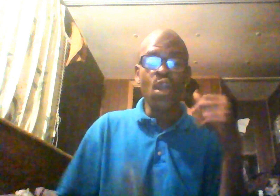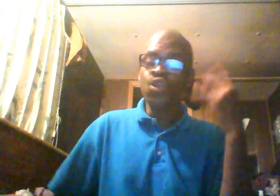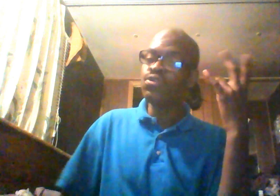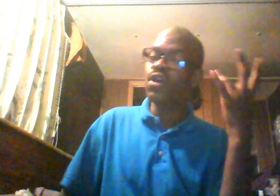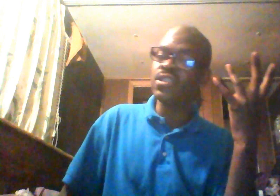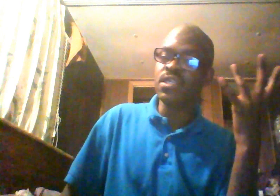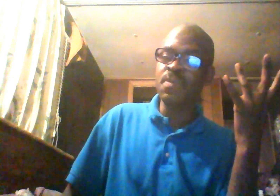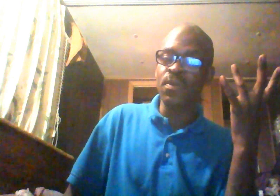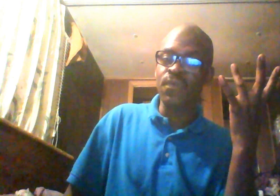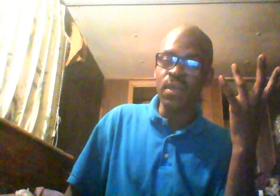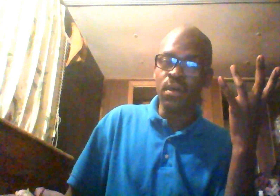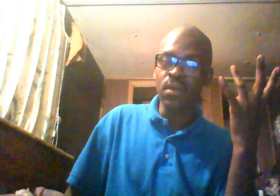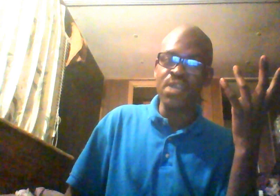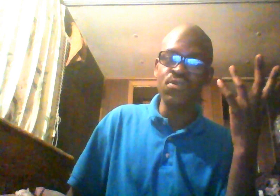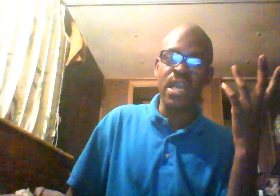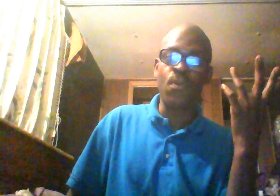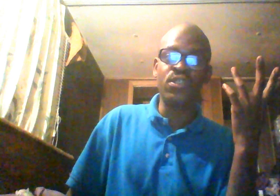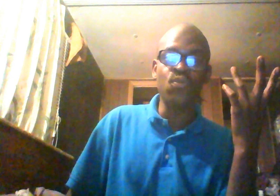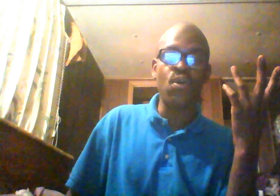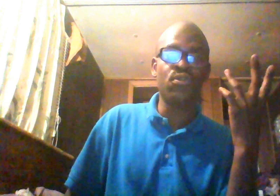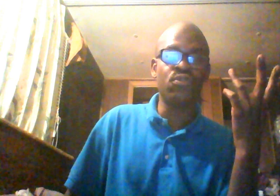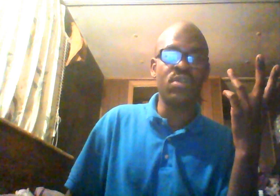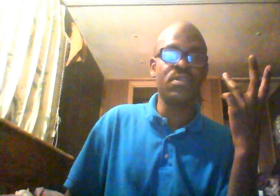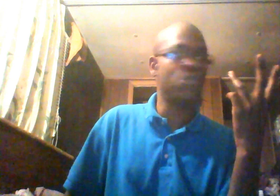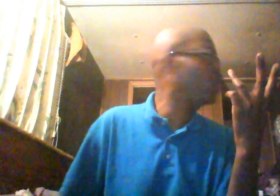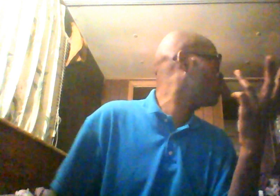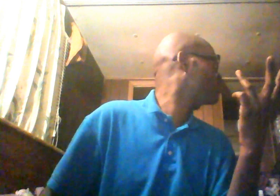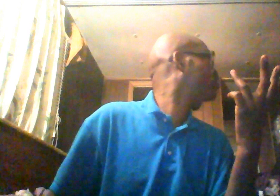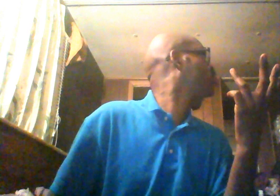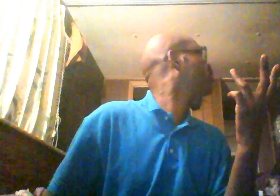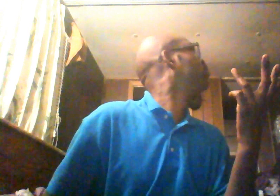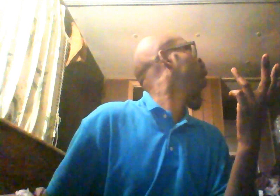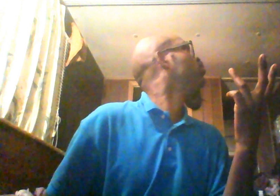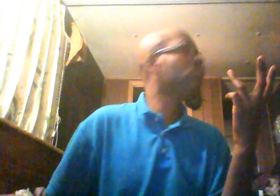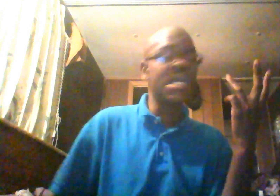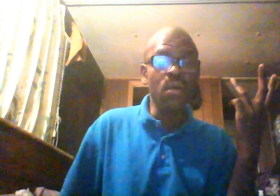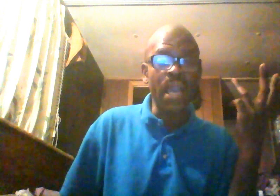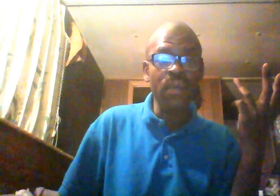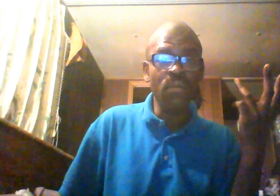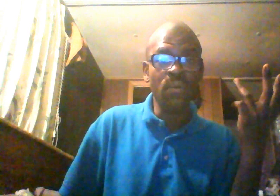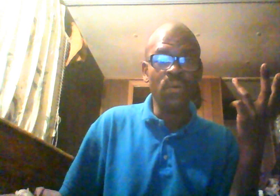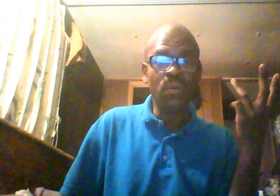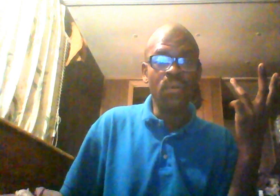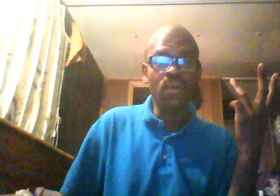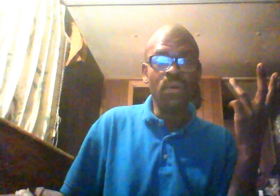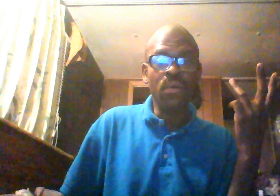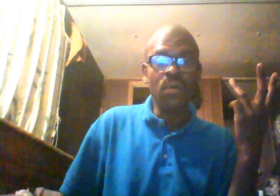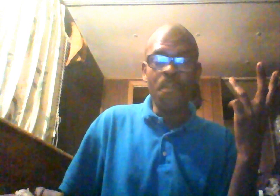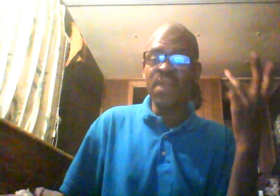You talking to these people over here, and you saying what you want in your dreams and your goals. That's okay. But, if